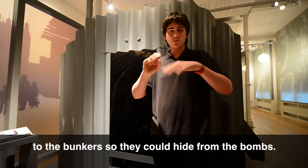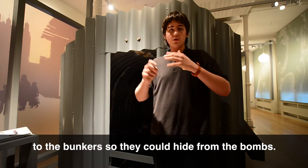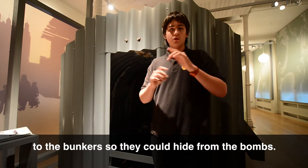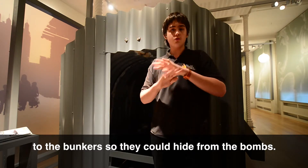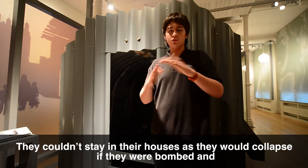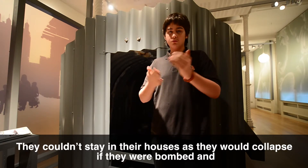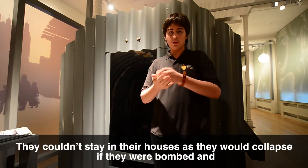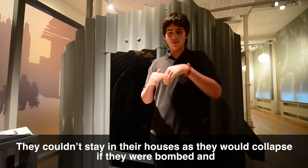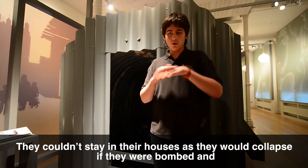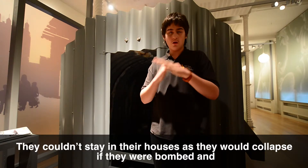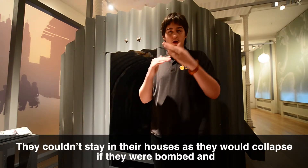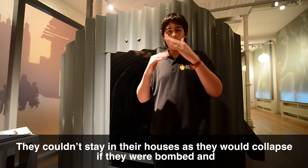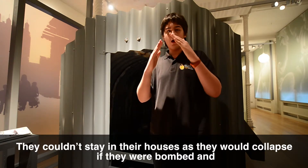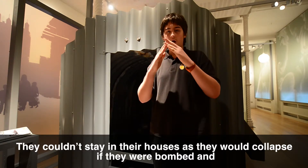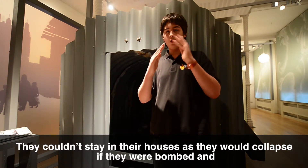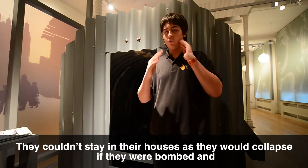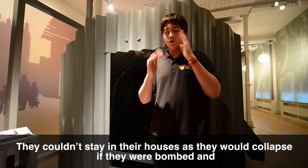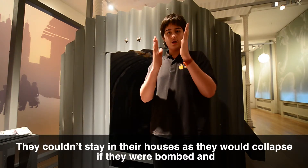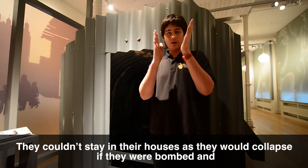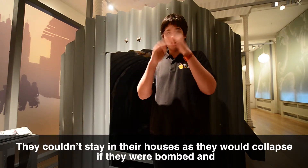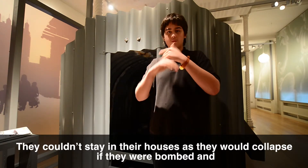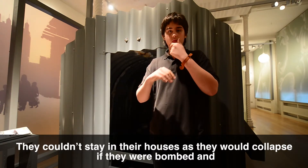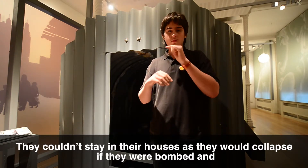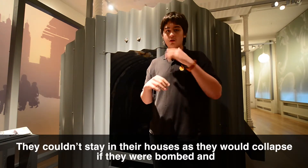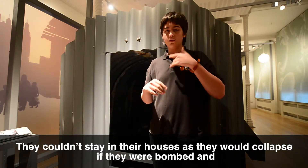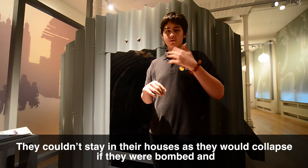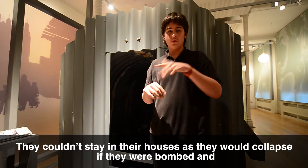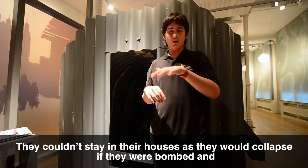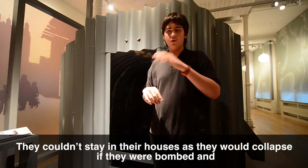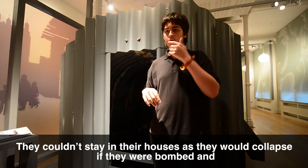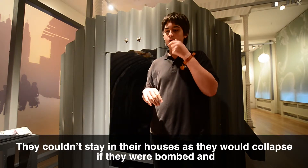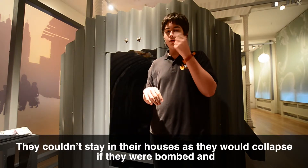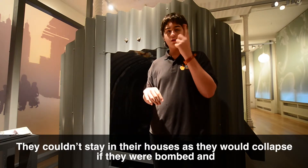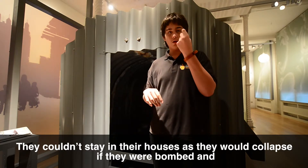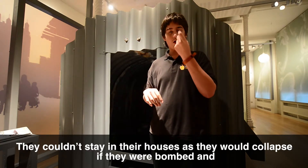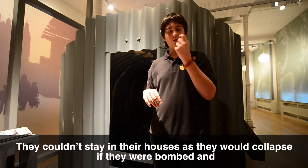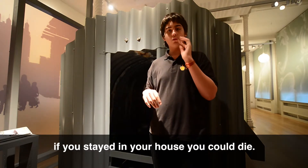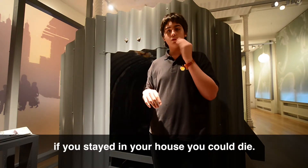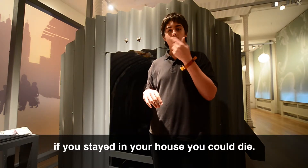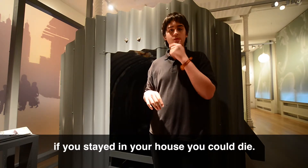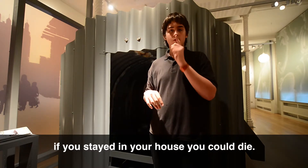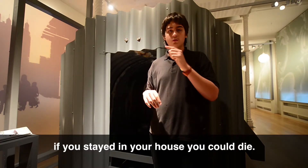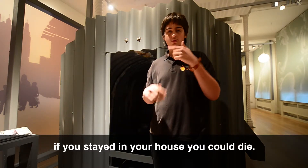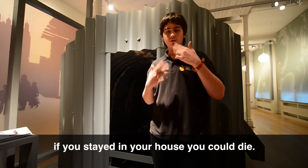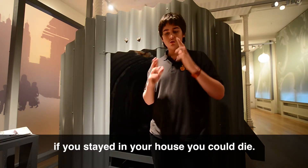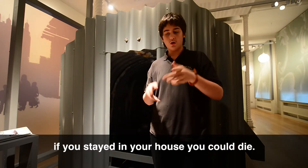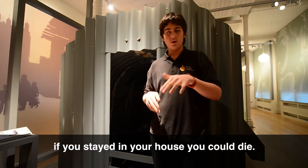They couldn't stay in their houses as they would collapse if they were bombed. And if you stayed in your house, you could die.